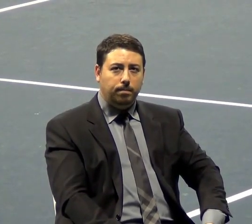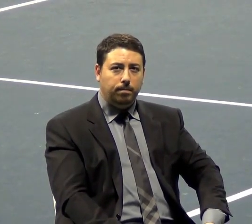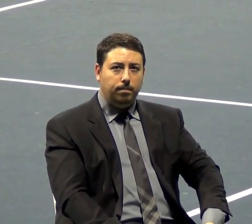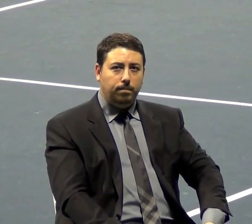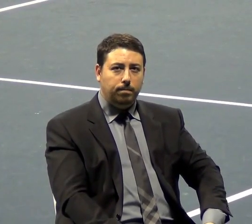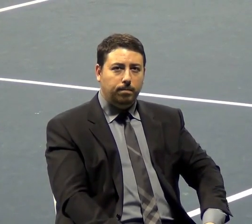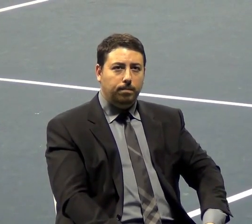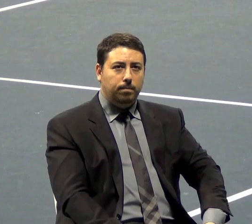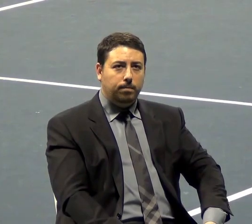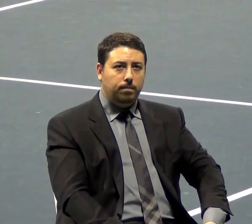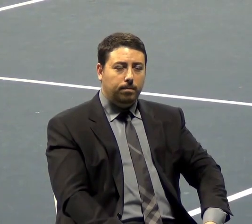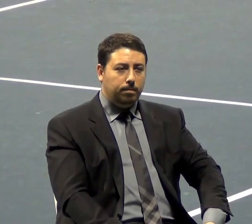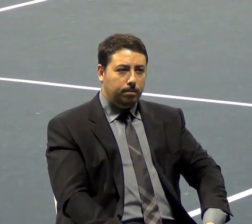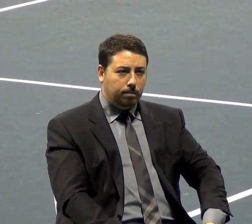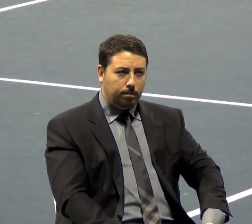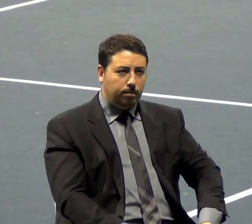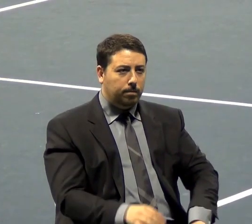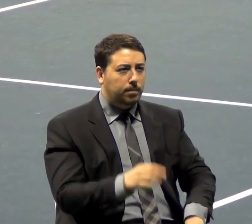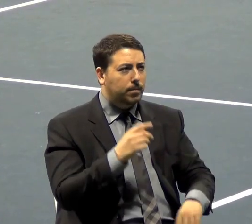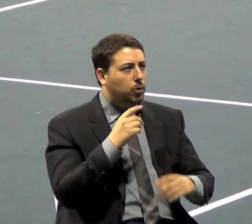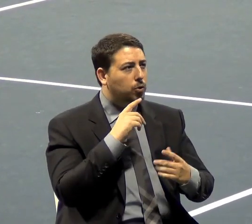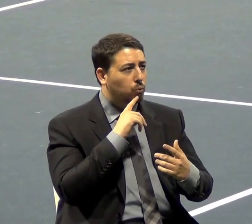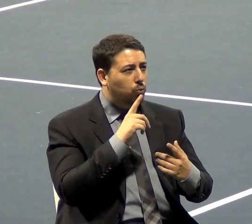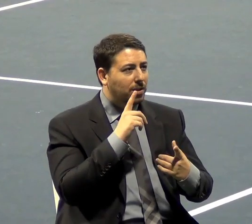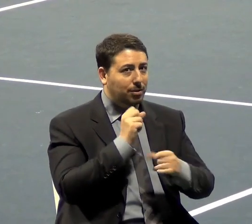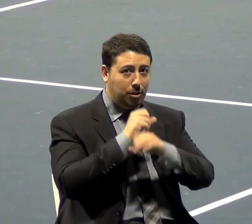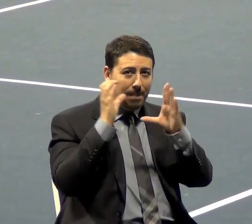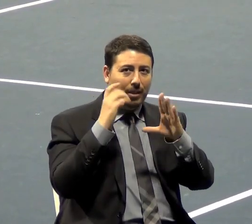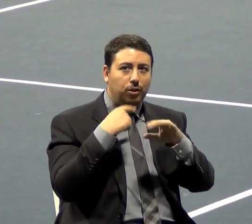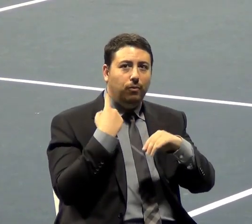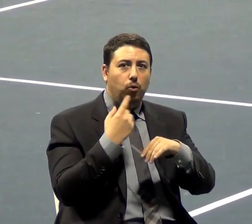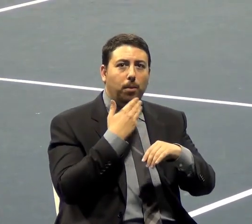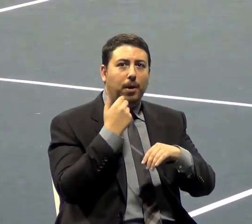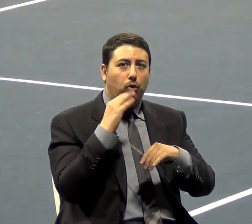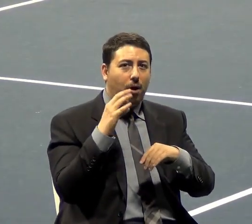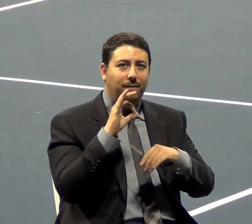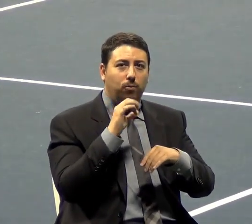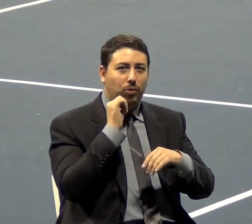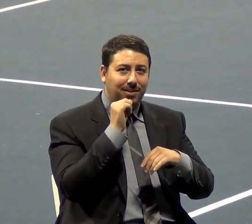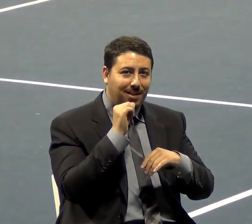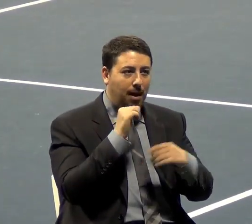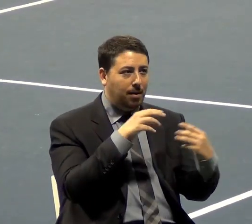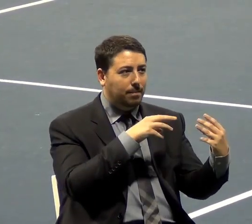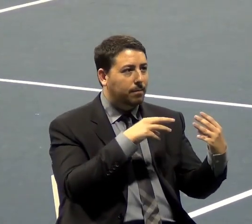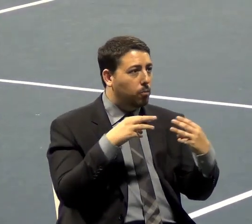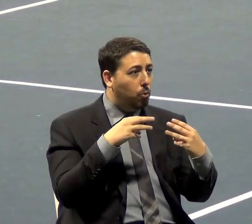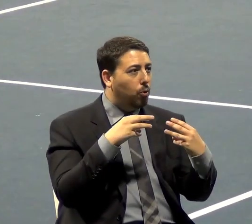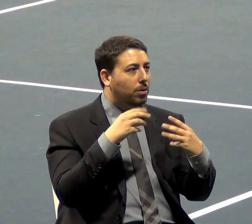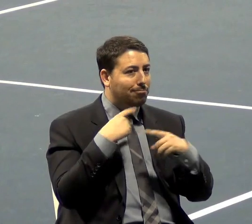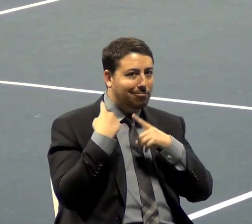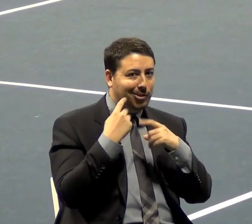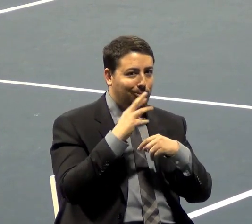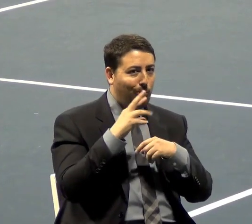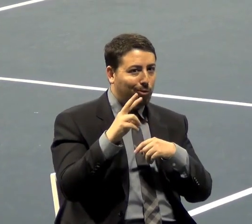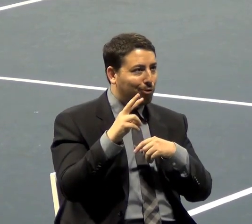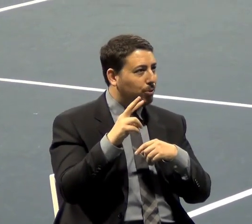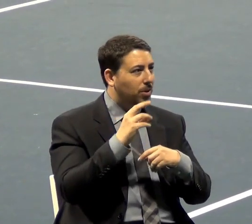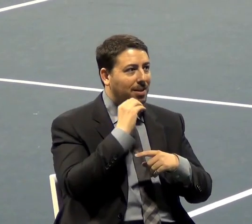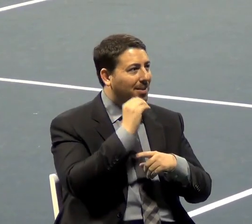Just think of how much better off we would have been if we had not fought any of the wars since World War II, because none of them were declared and none were really won.